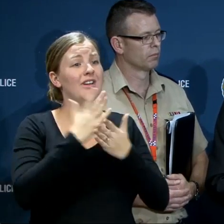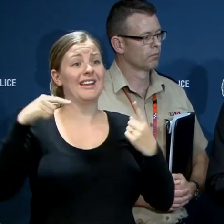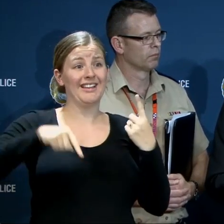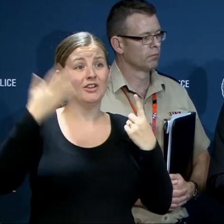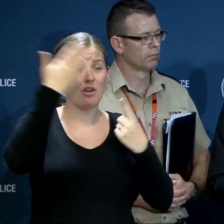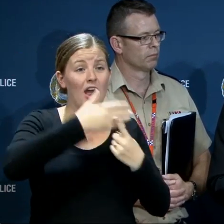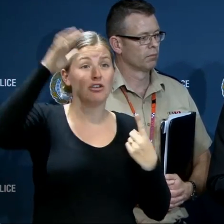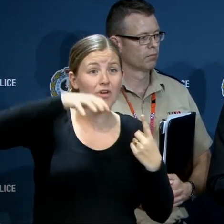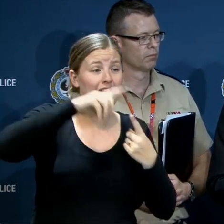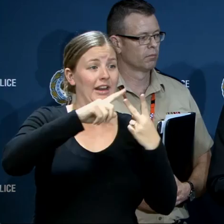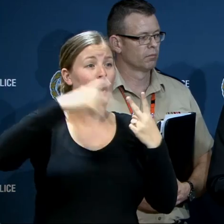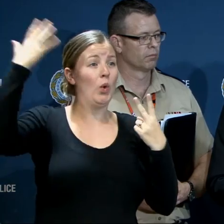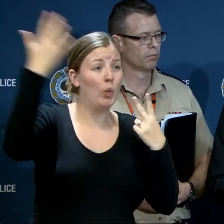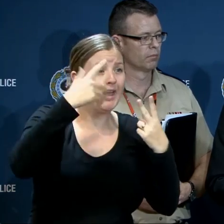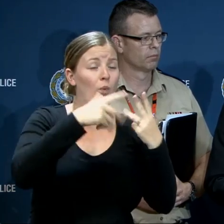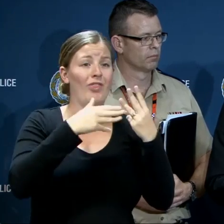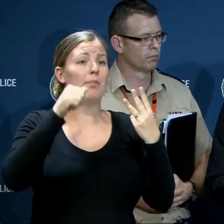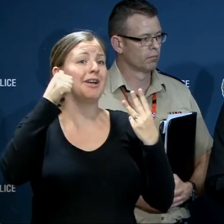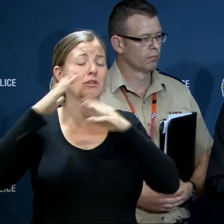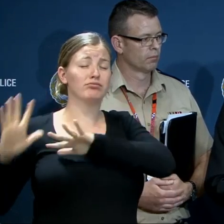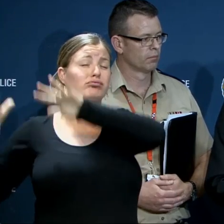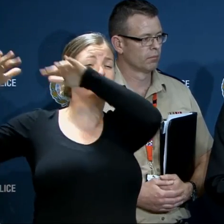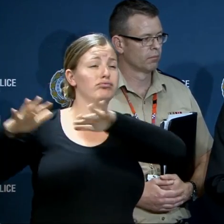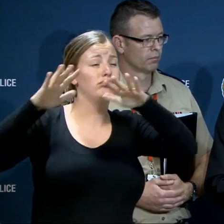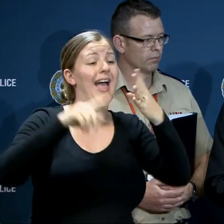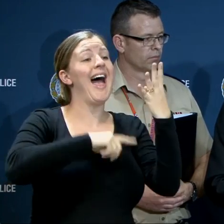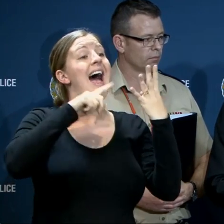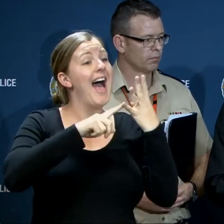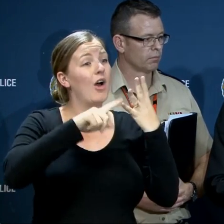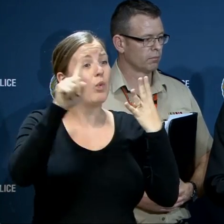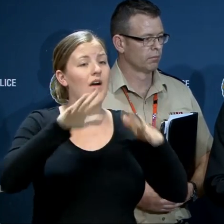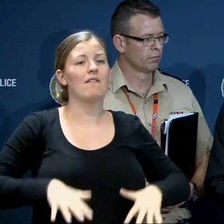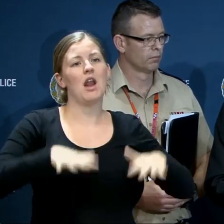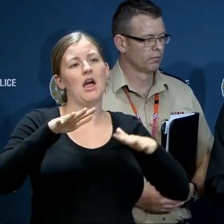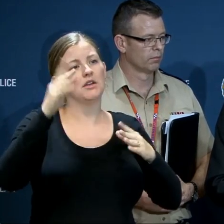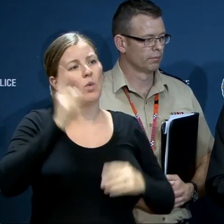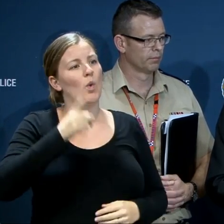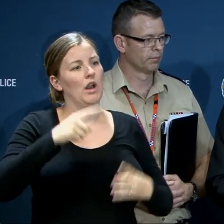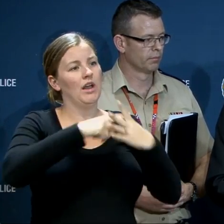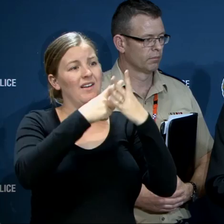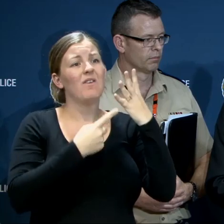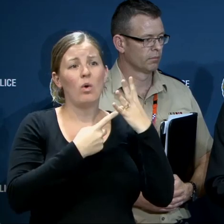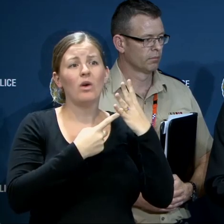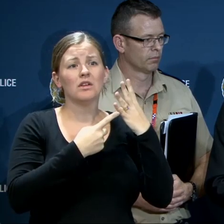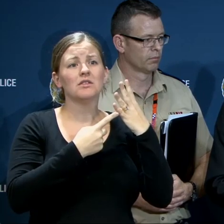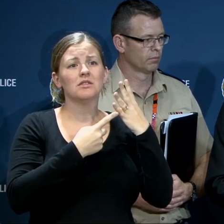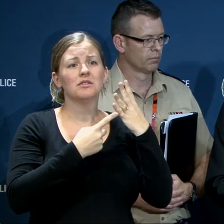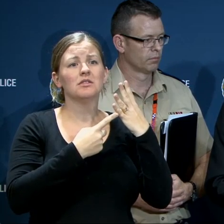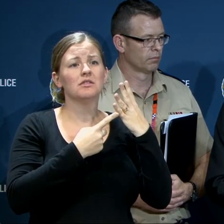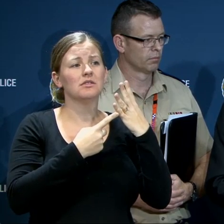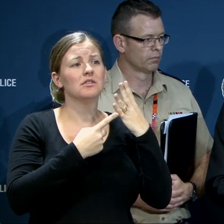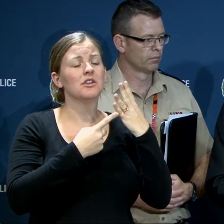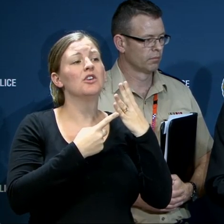rain wind and normally high tides and then we've got flood warnings out already and likely to be out for all the